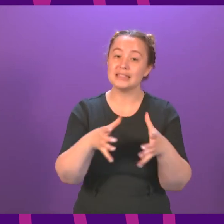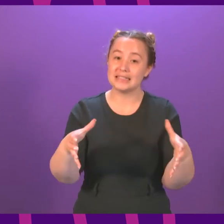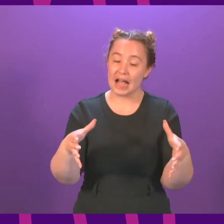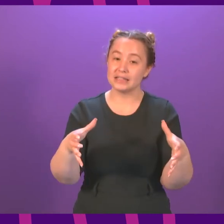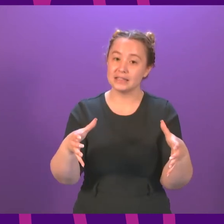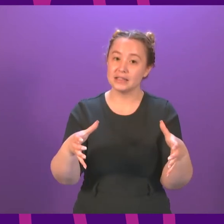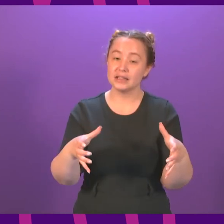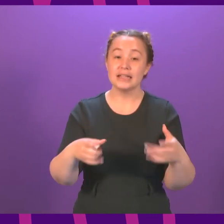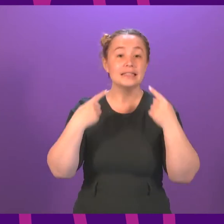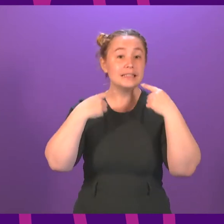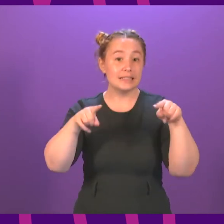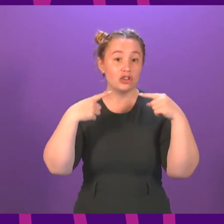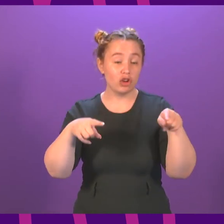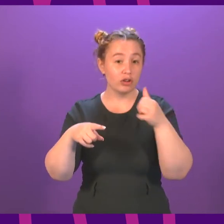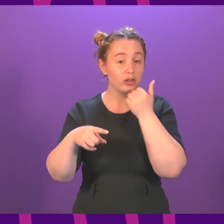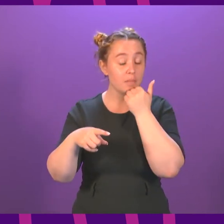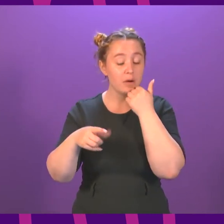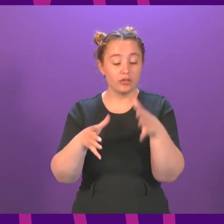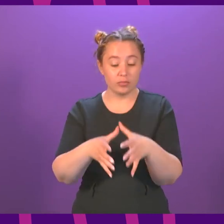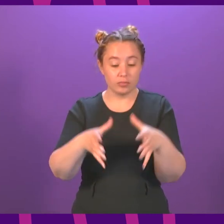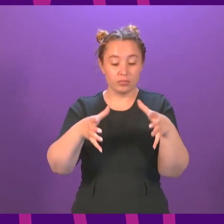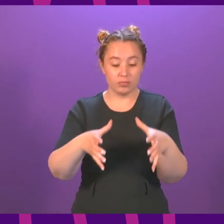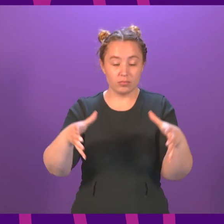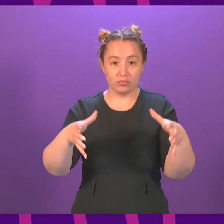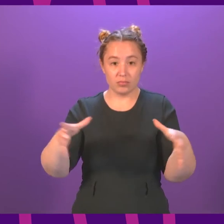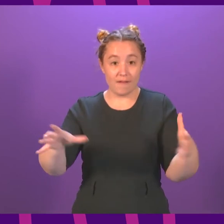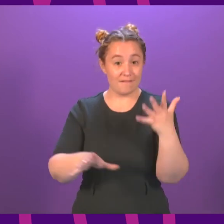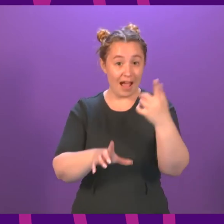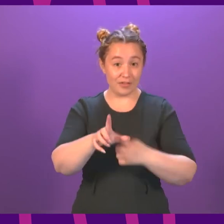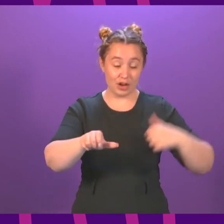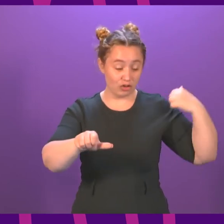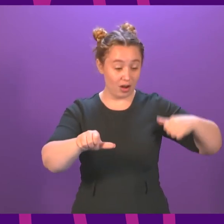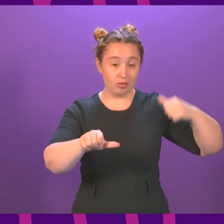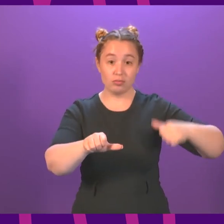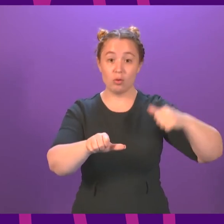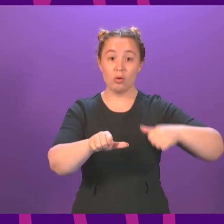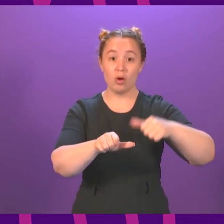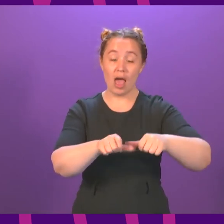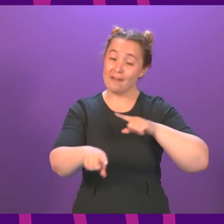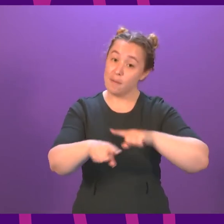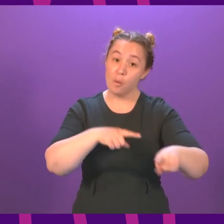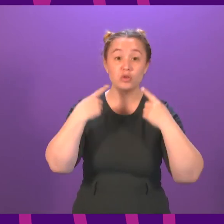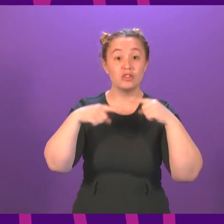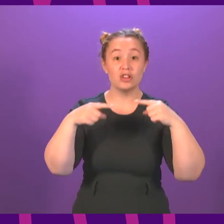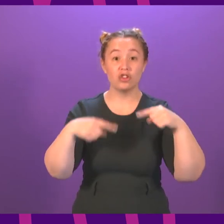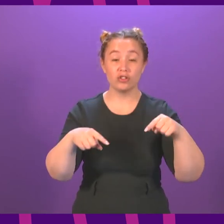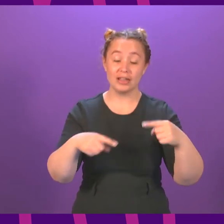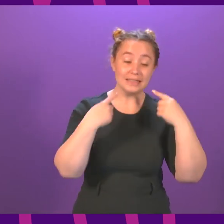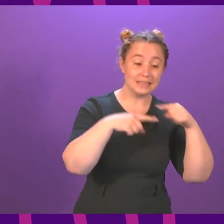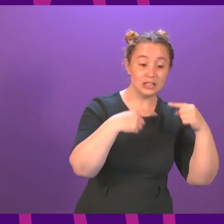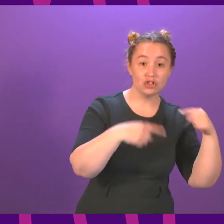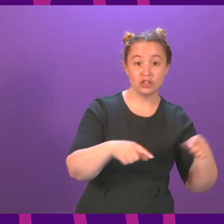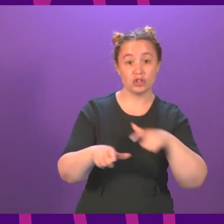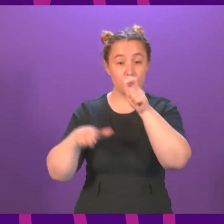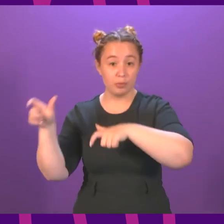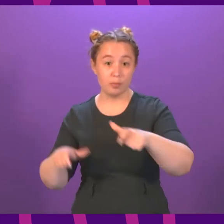last year teacher numbers increased for the fifth year in a row. There are now more teachers than at any time since 2008. The ratio of pupils to teachers is